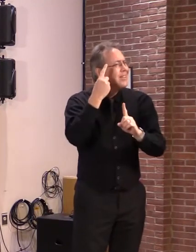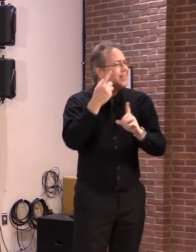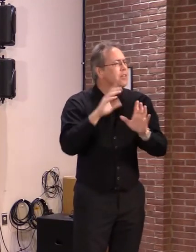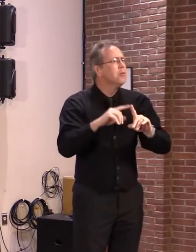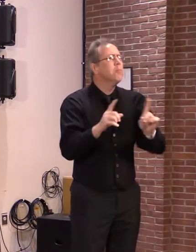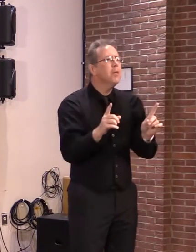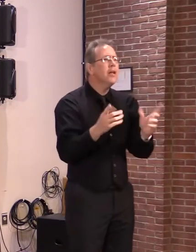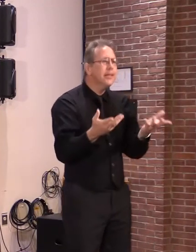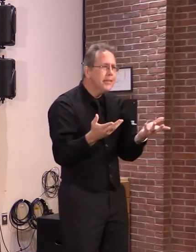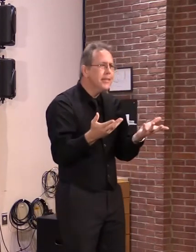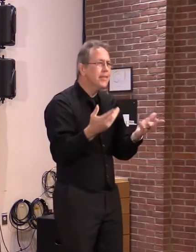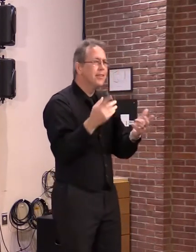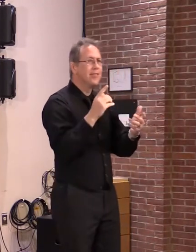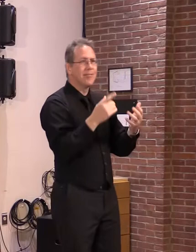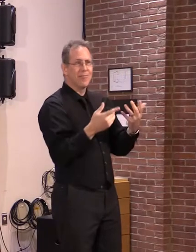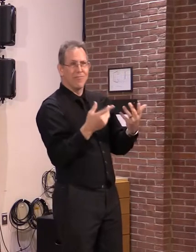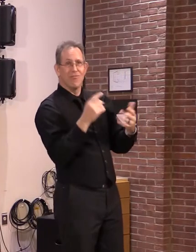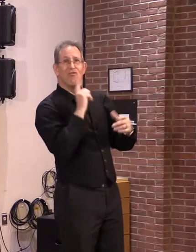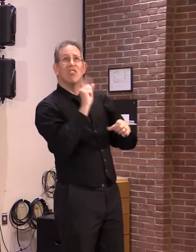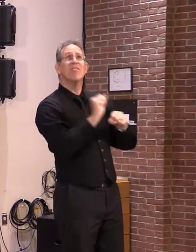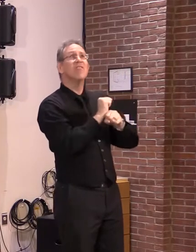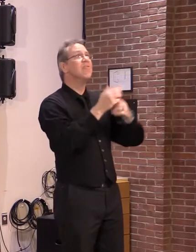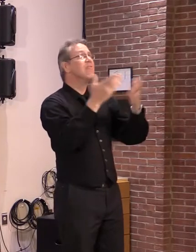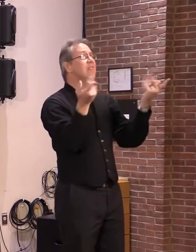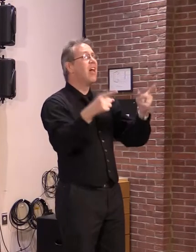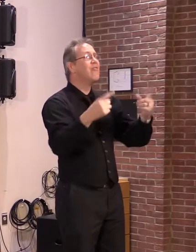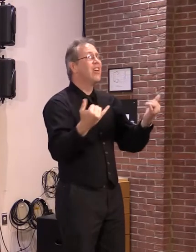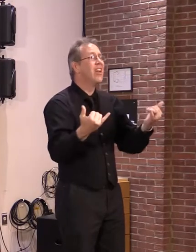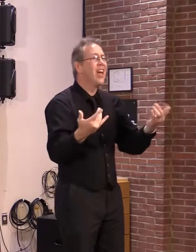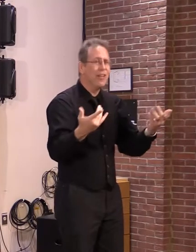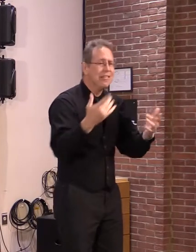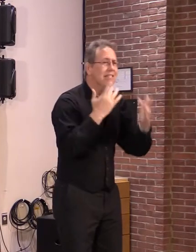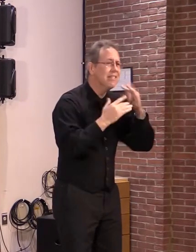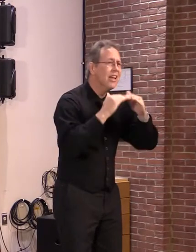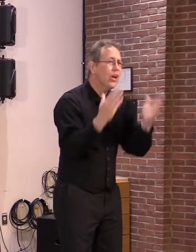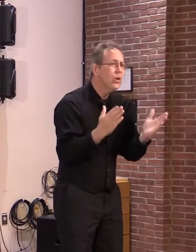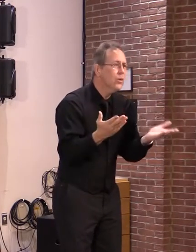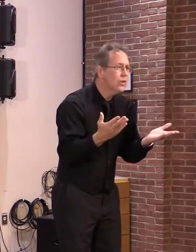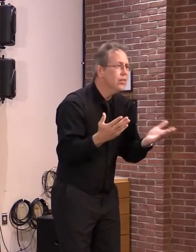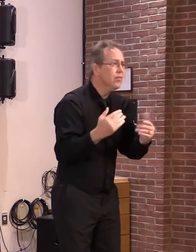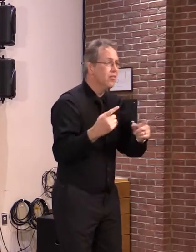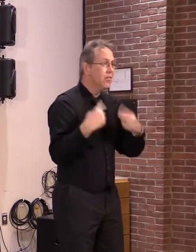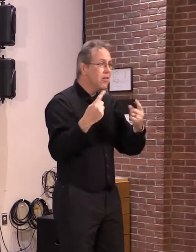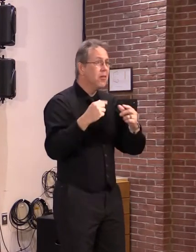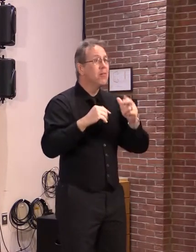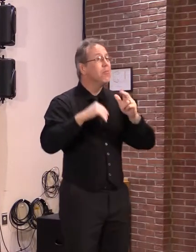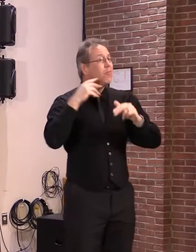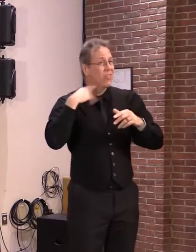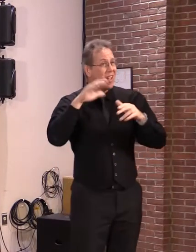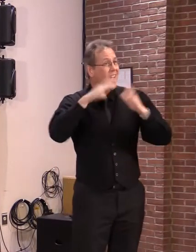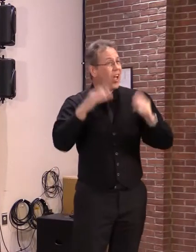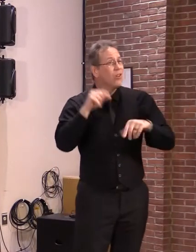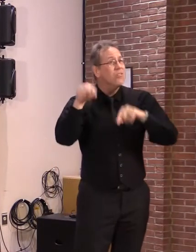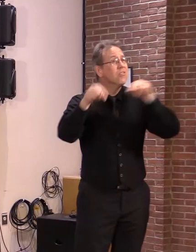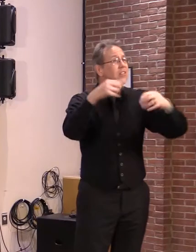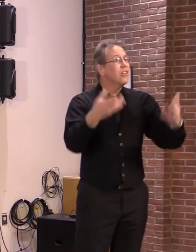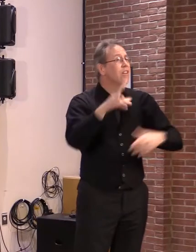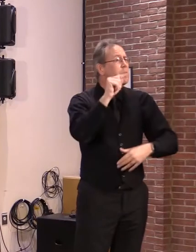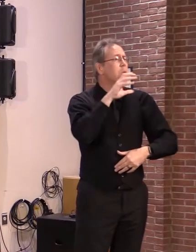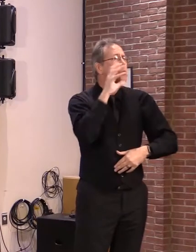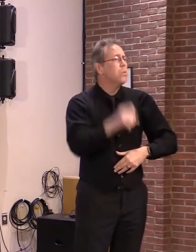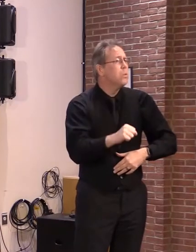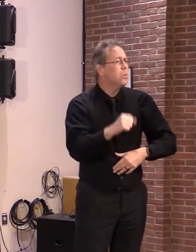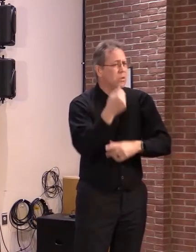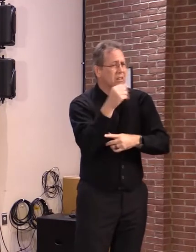The majority of homes in Vermont were built before 1960. And the cost of buying one of these